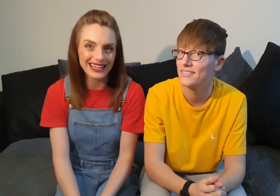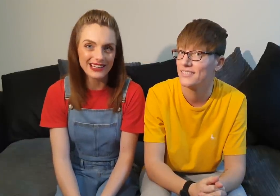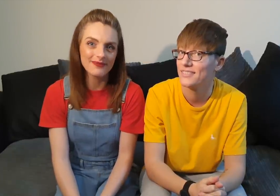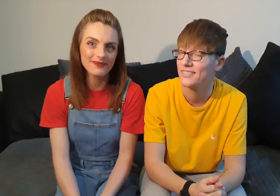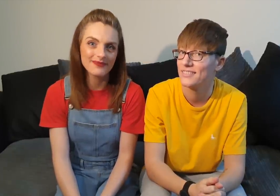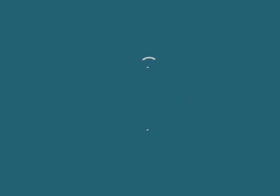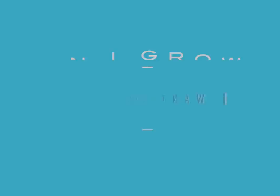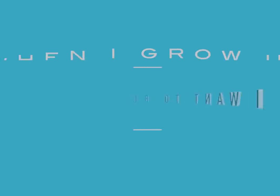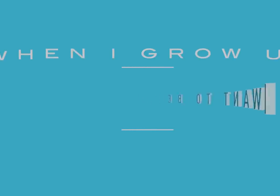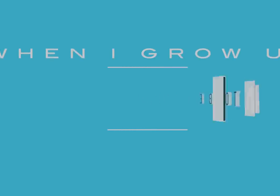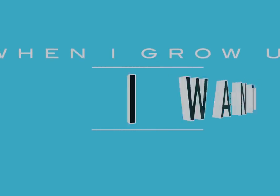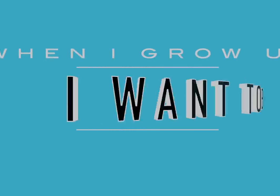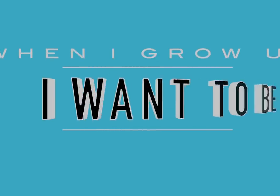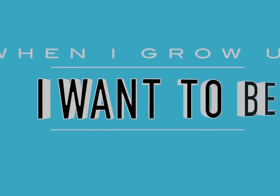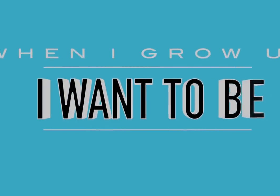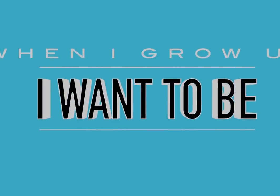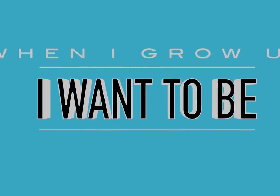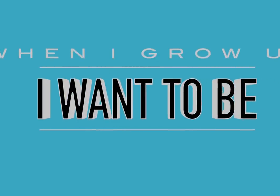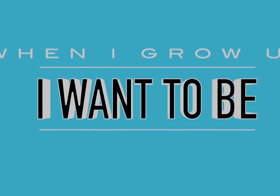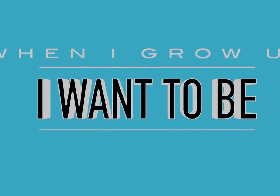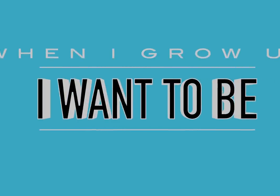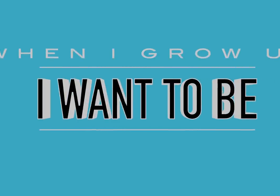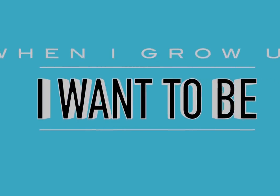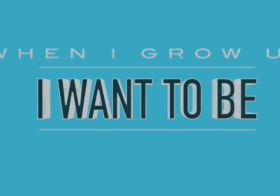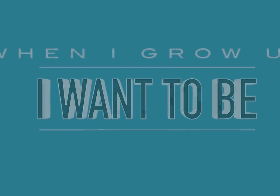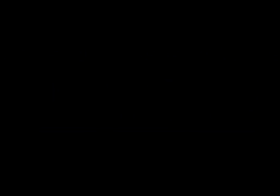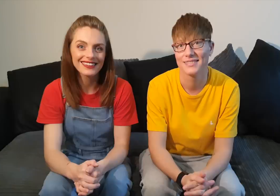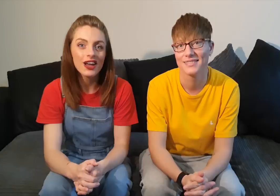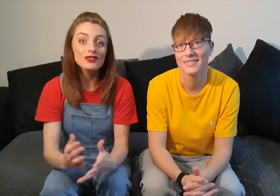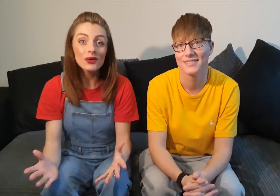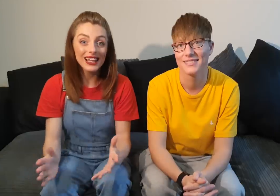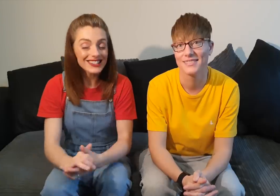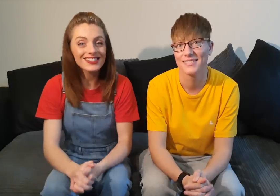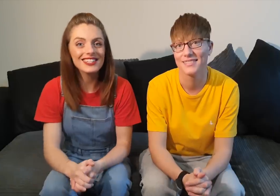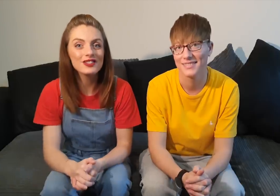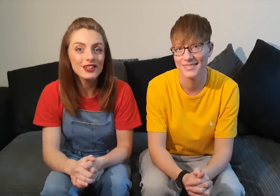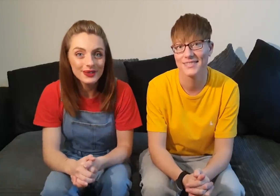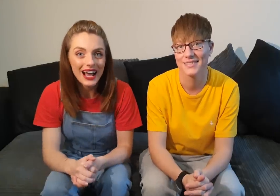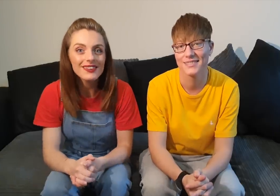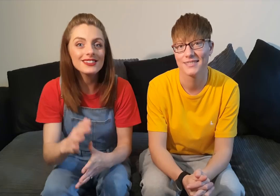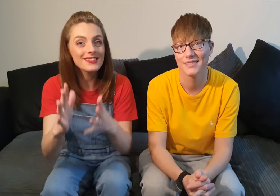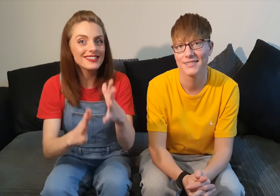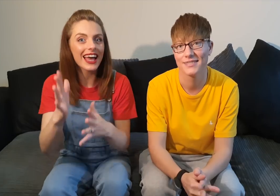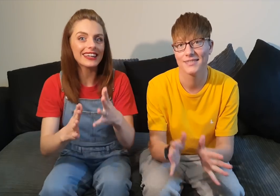so let us teach you how to sign